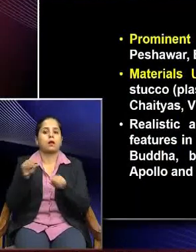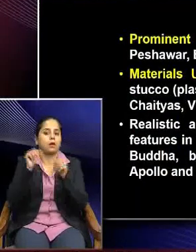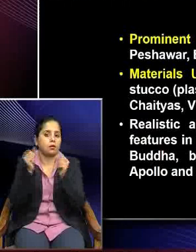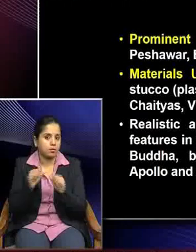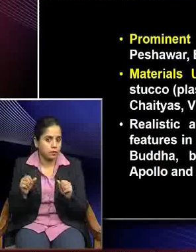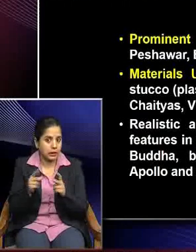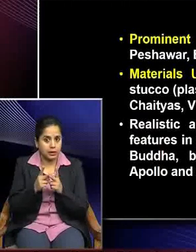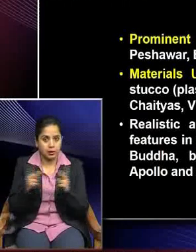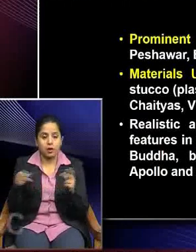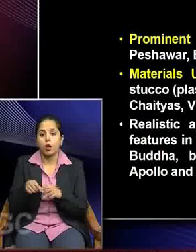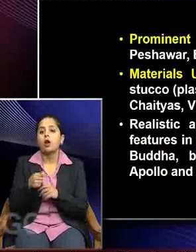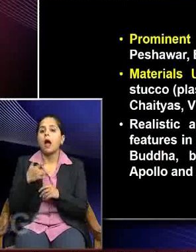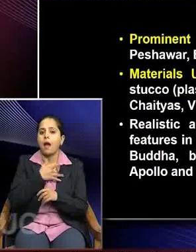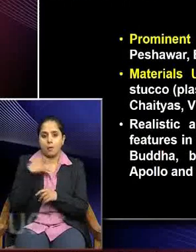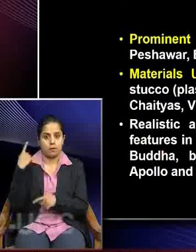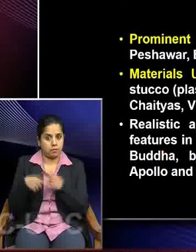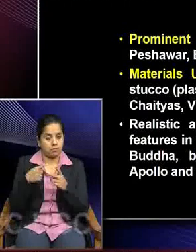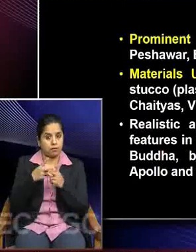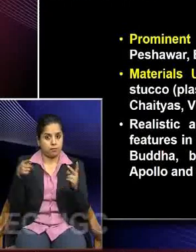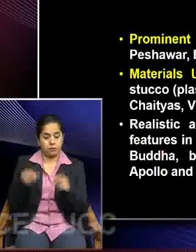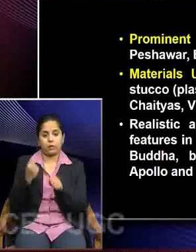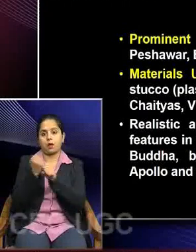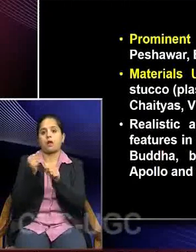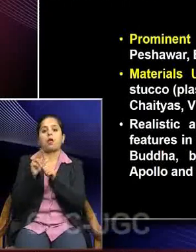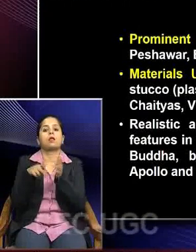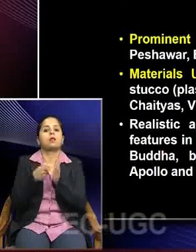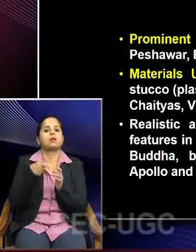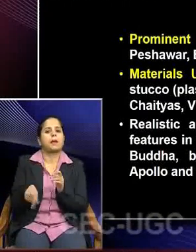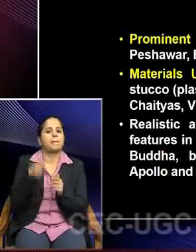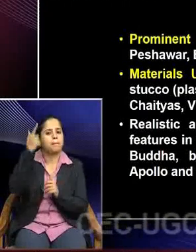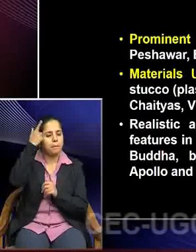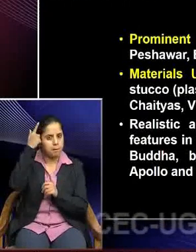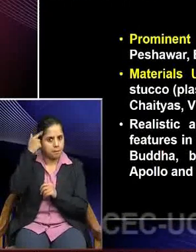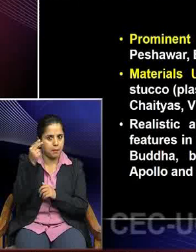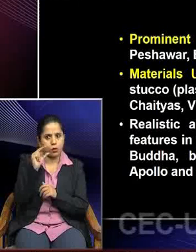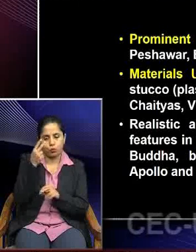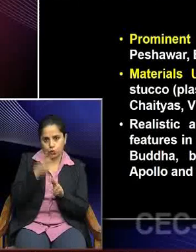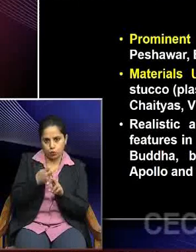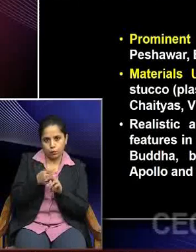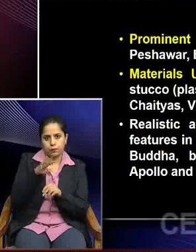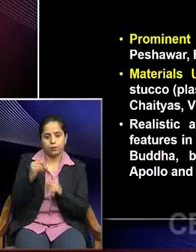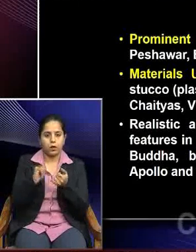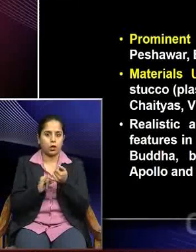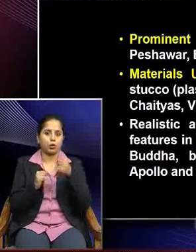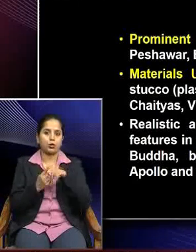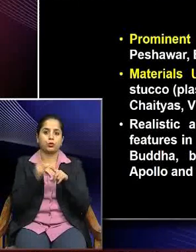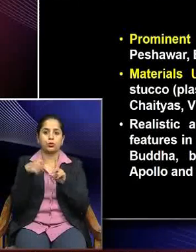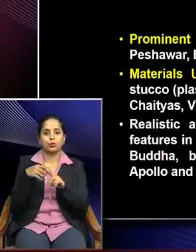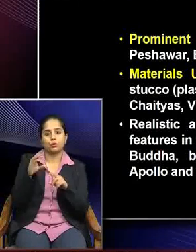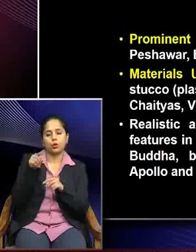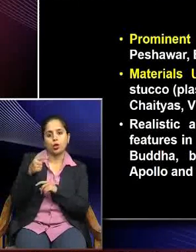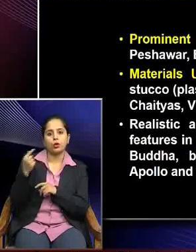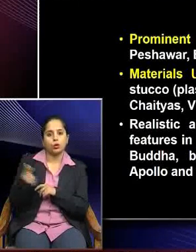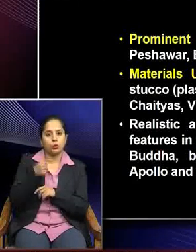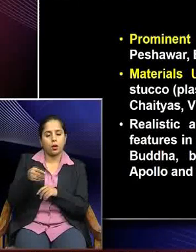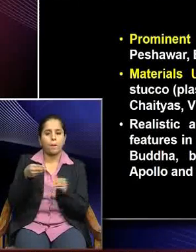usually in Gandhar were black stone and stucco. Stucco was used to